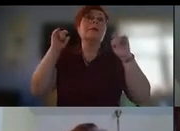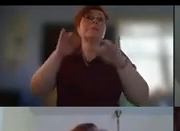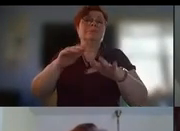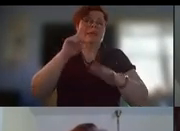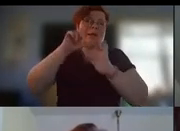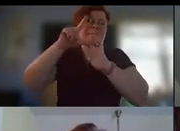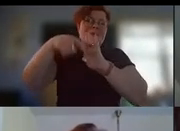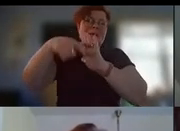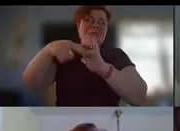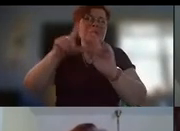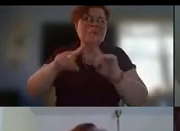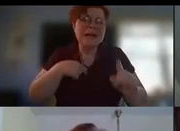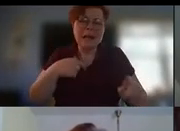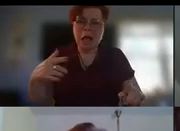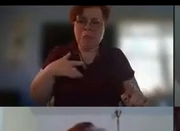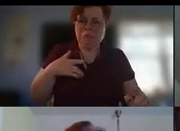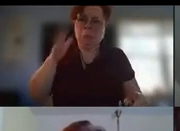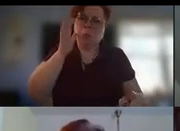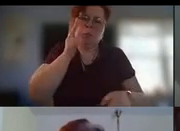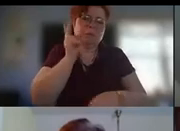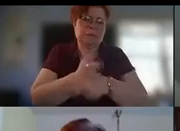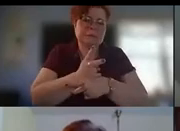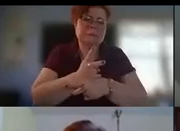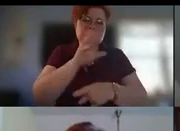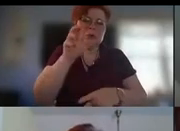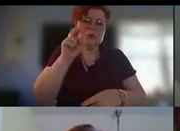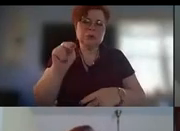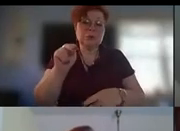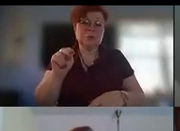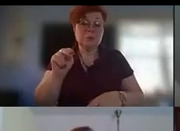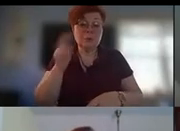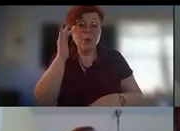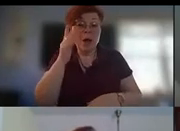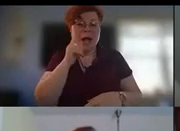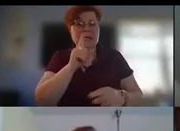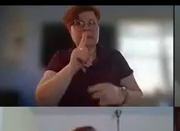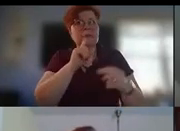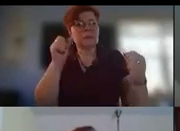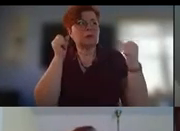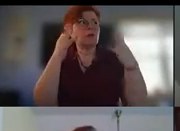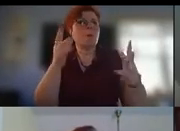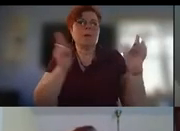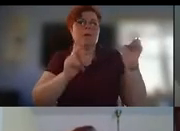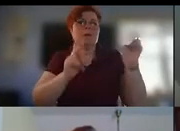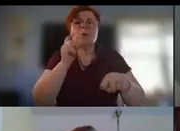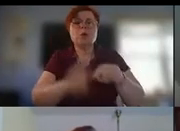the zoom um as an option because it's reaching so many more people that couldn't attend the live events